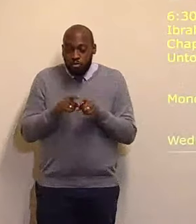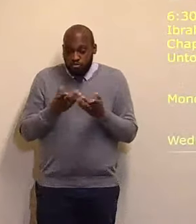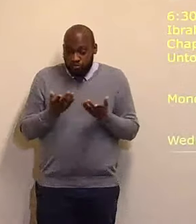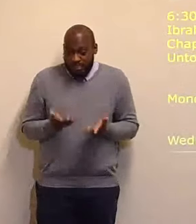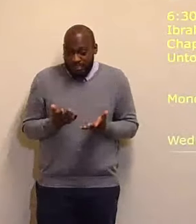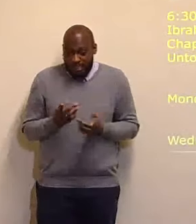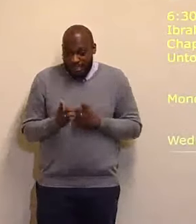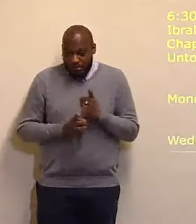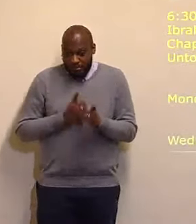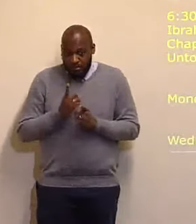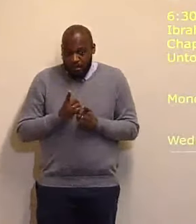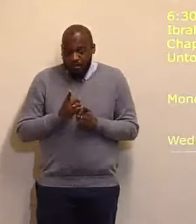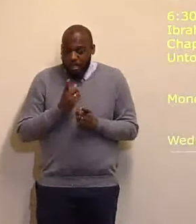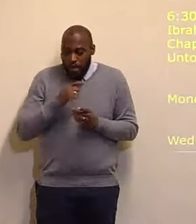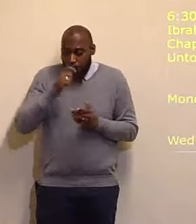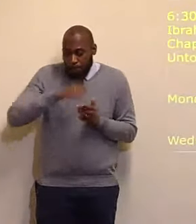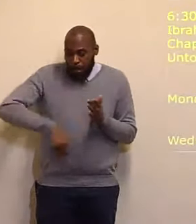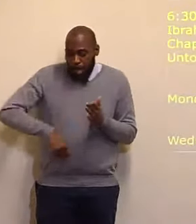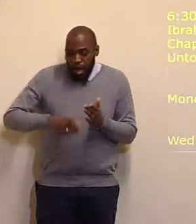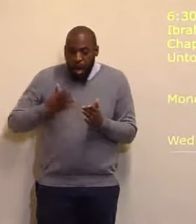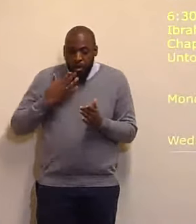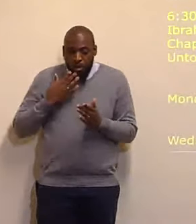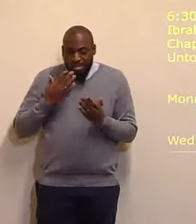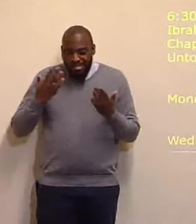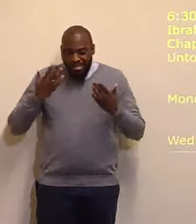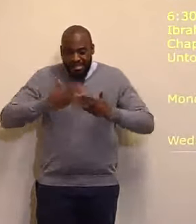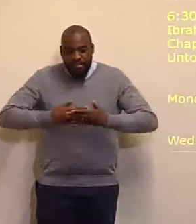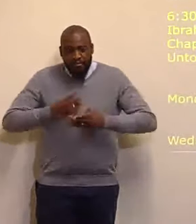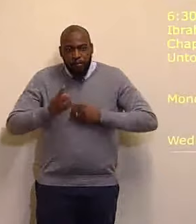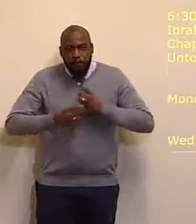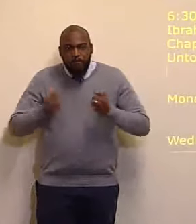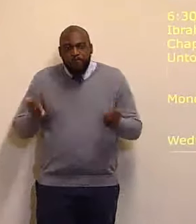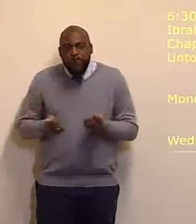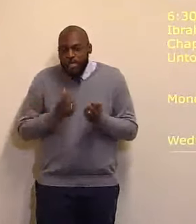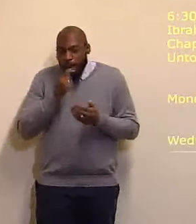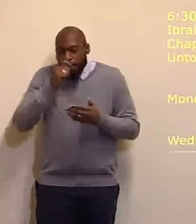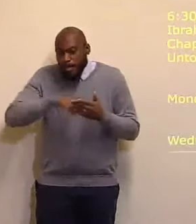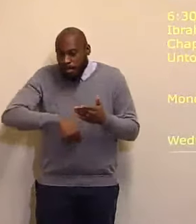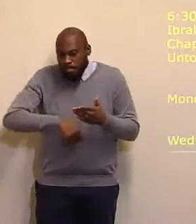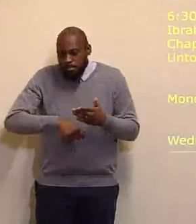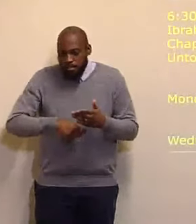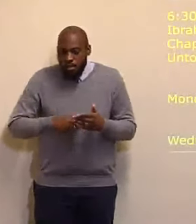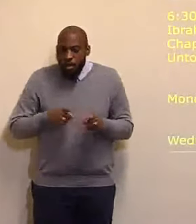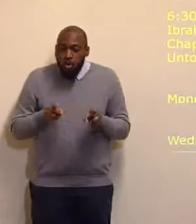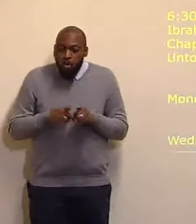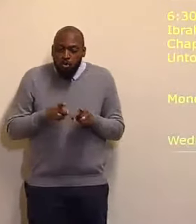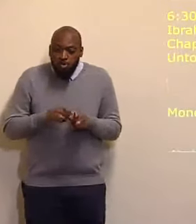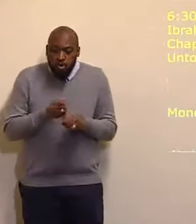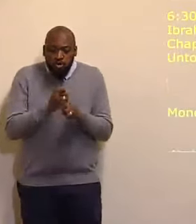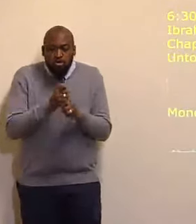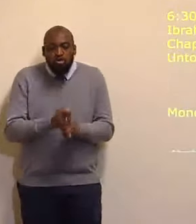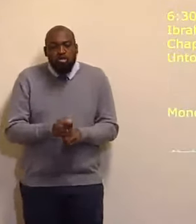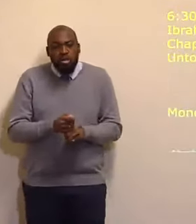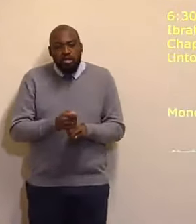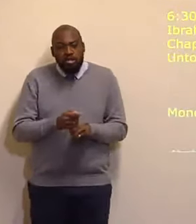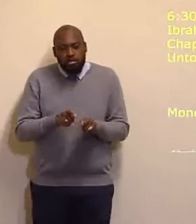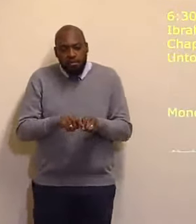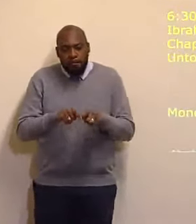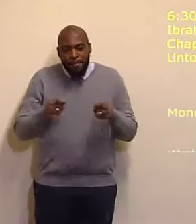available After this evening's service Copies of our magazine Sword and trowel Can also be